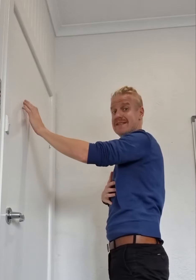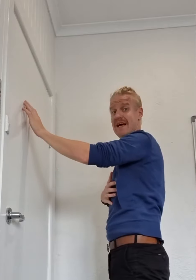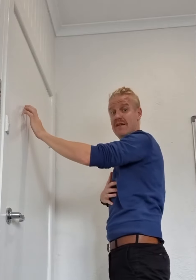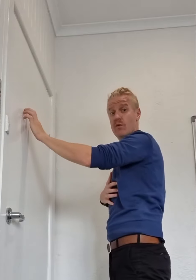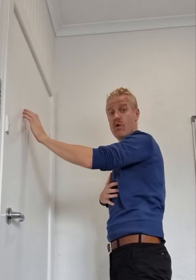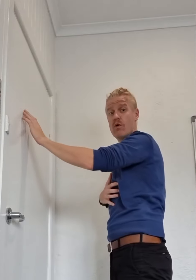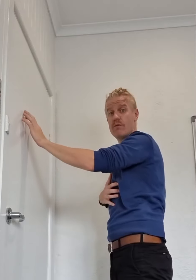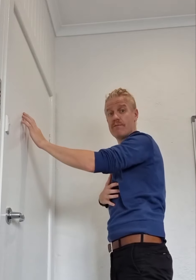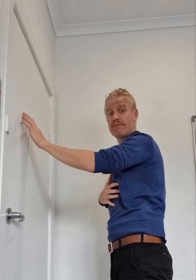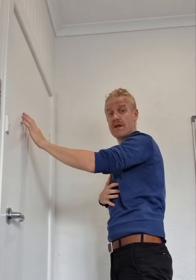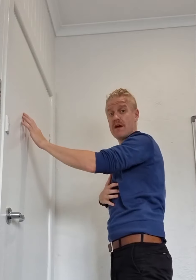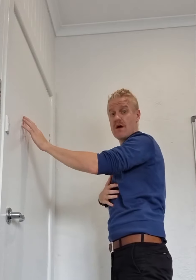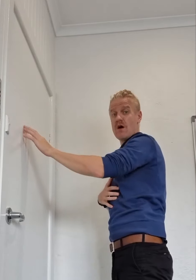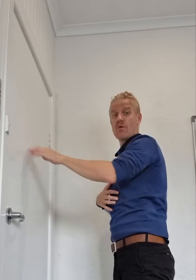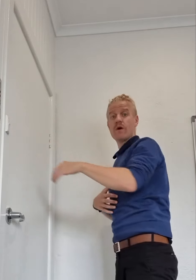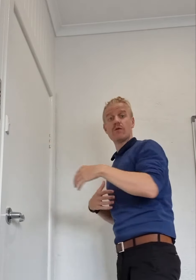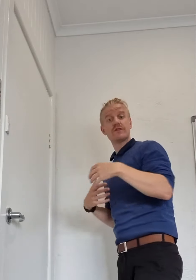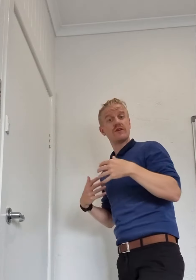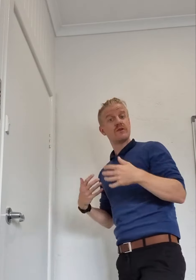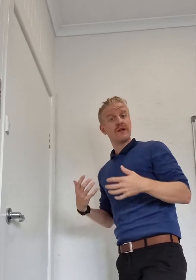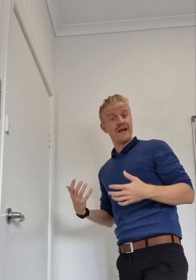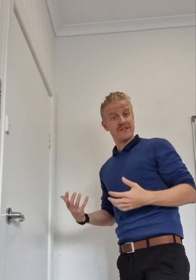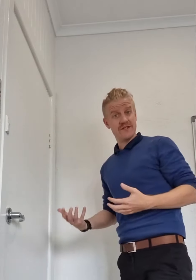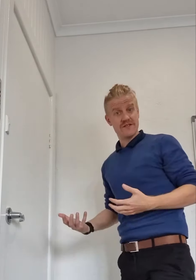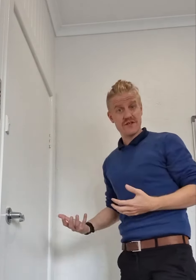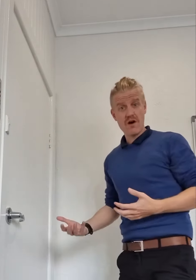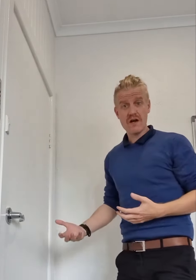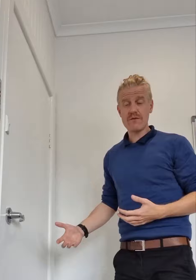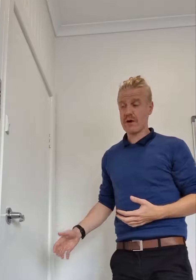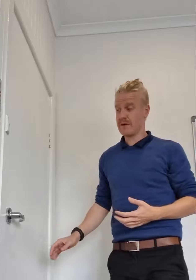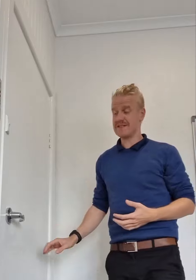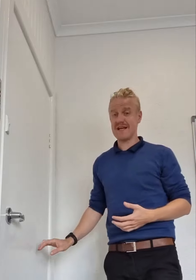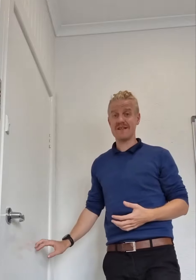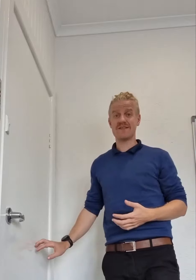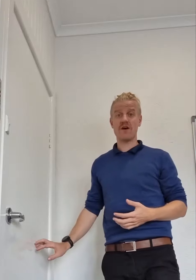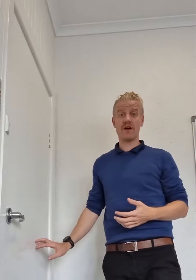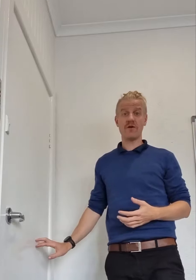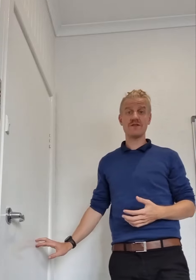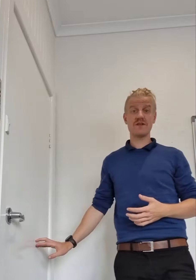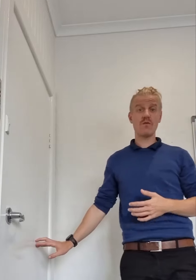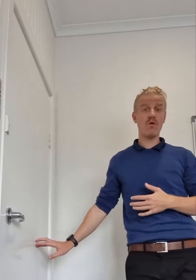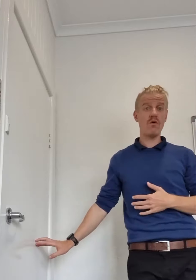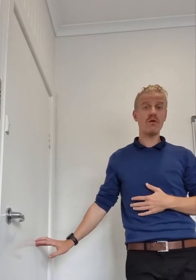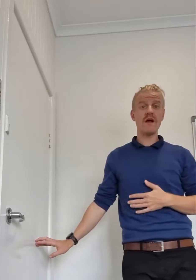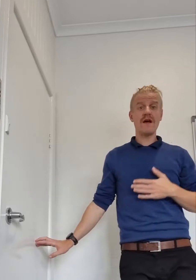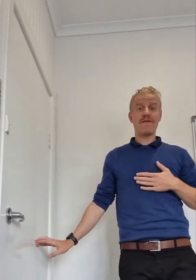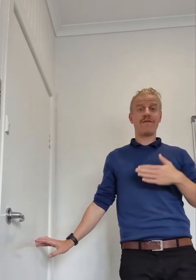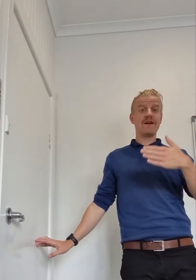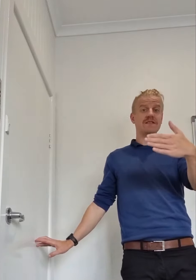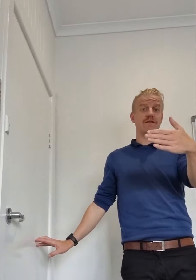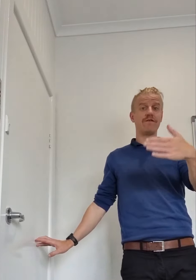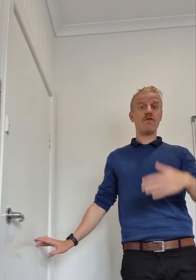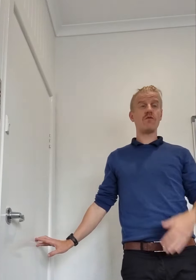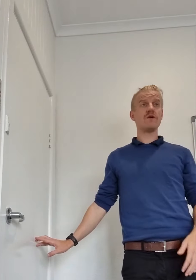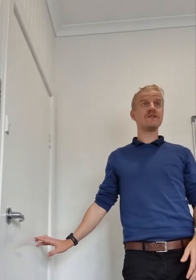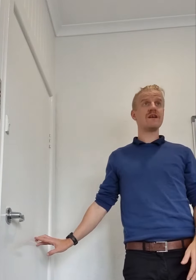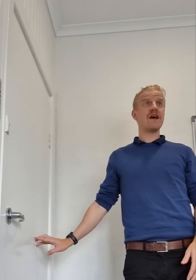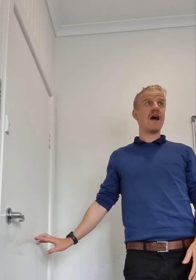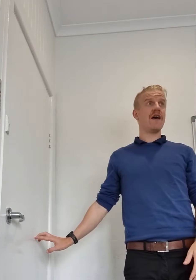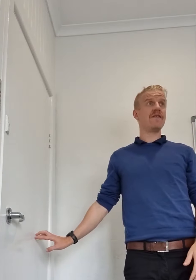down the wall. We also do it out to the side where we stand side onto the wall facing forwards and